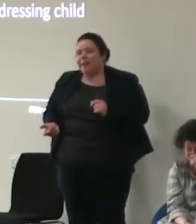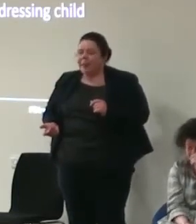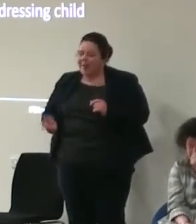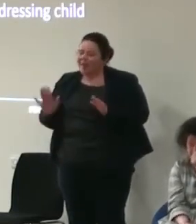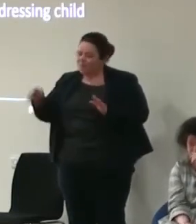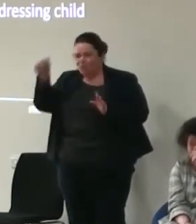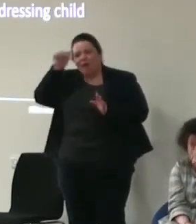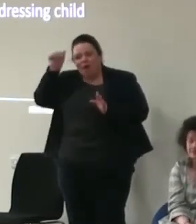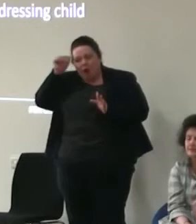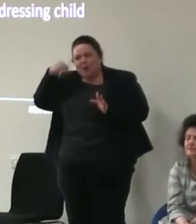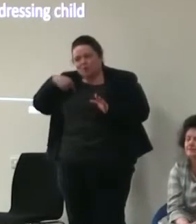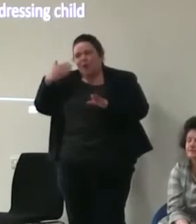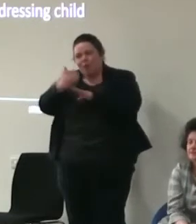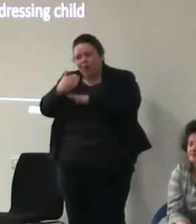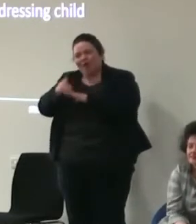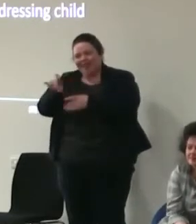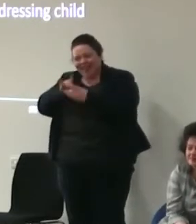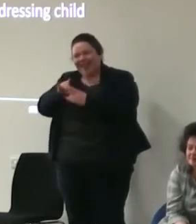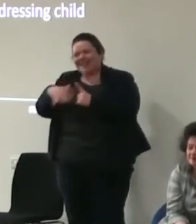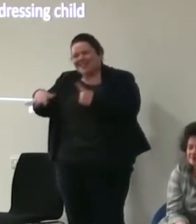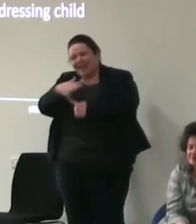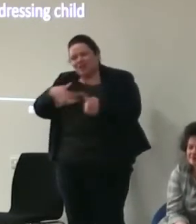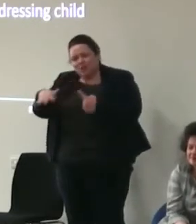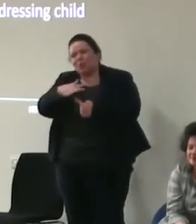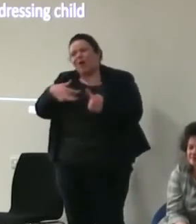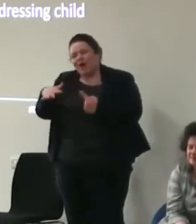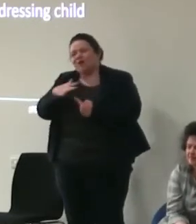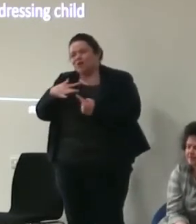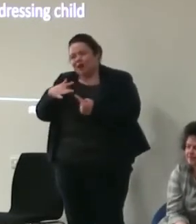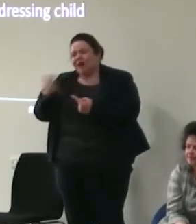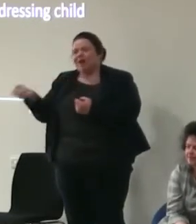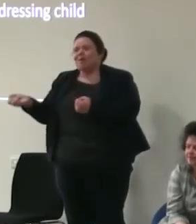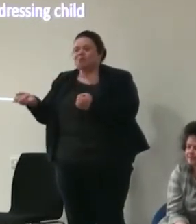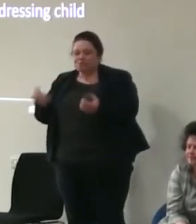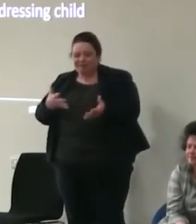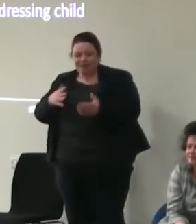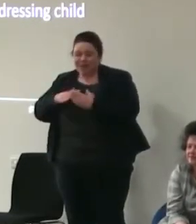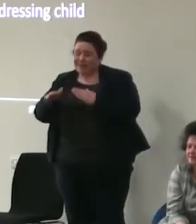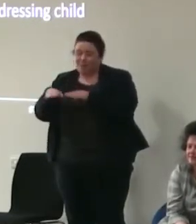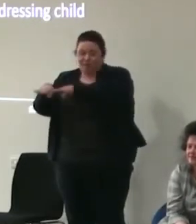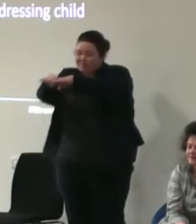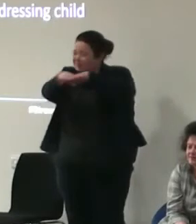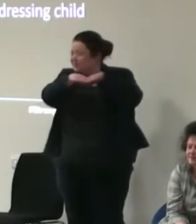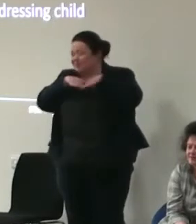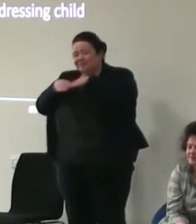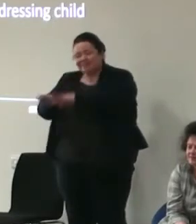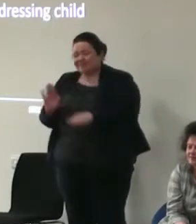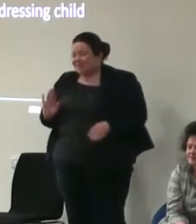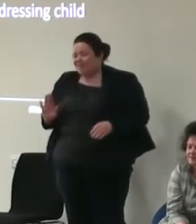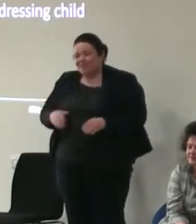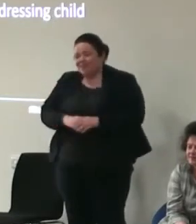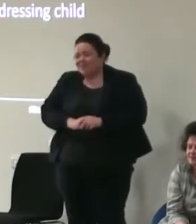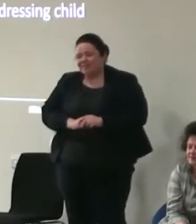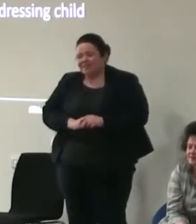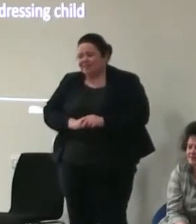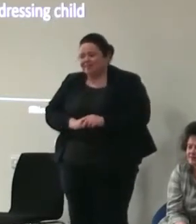have to acknowledge that we are working in a situation where um it that the provision is not equitable and